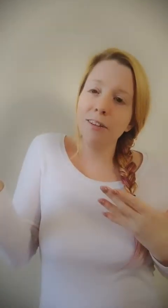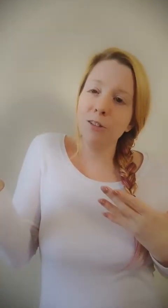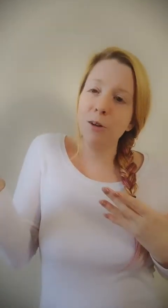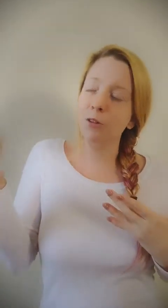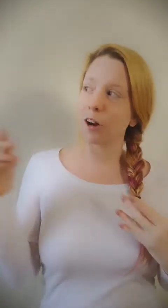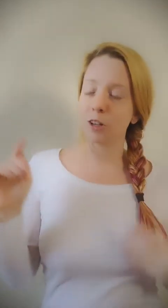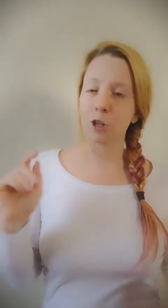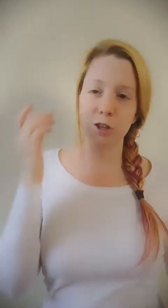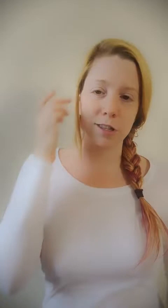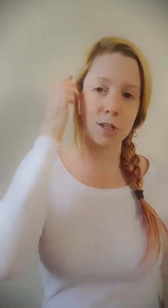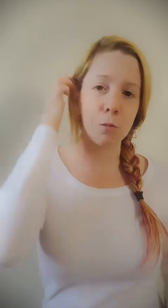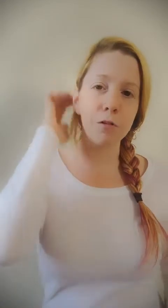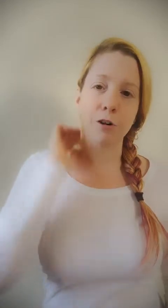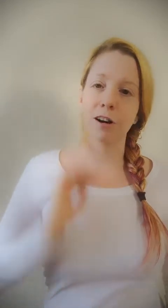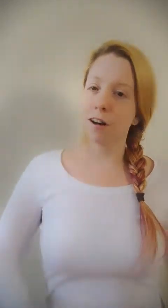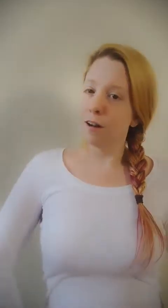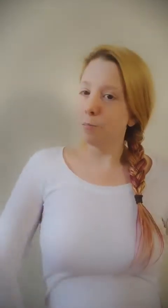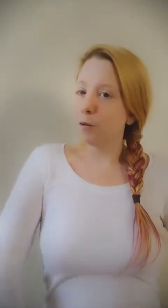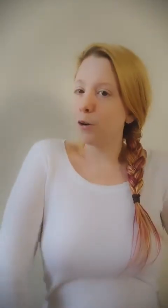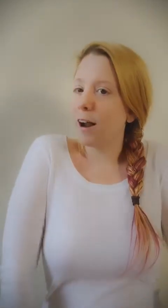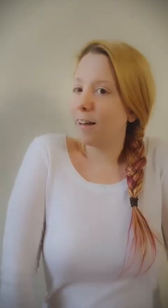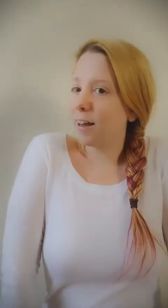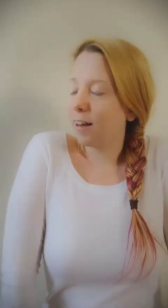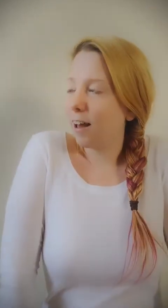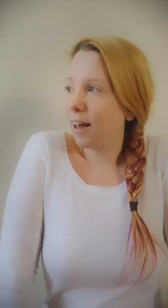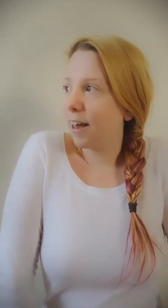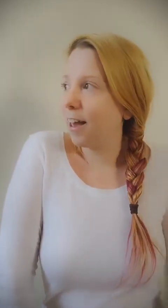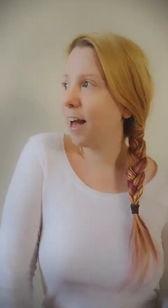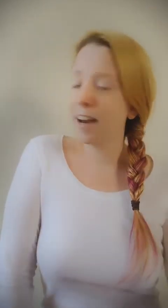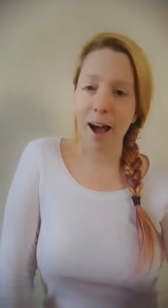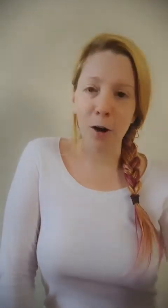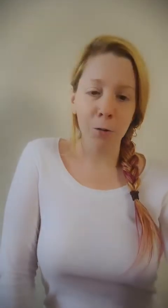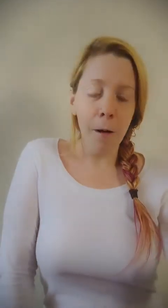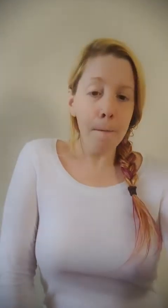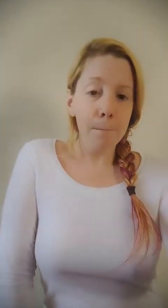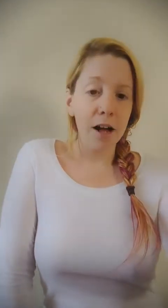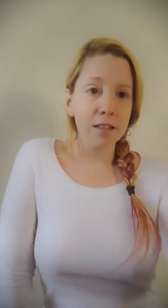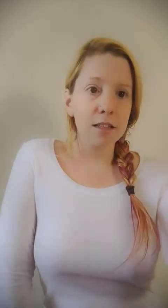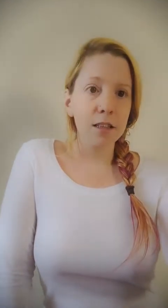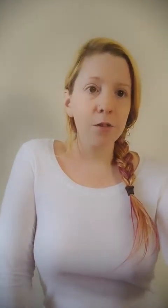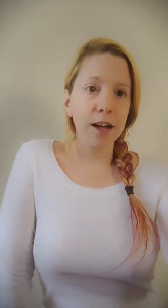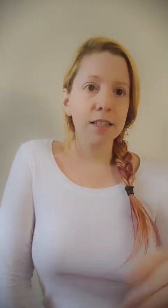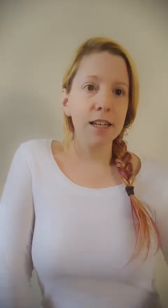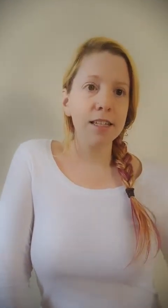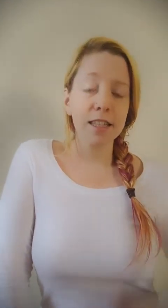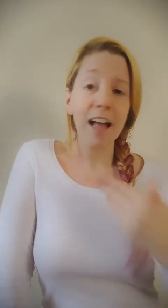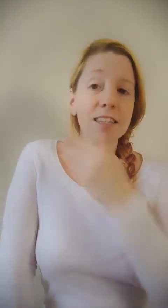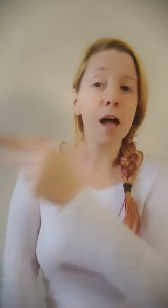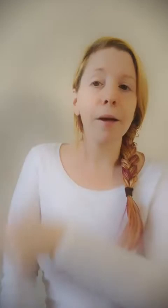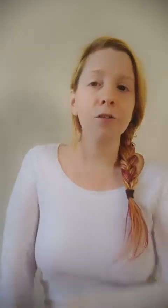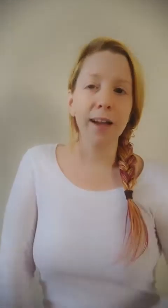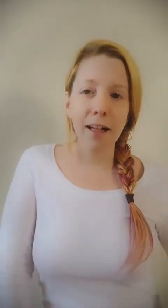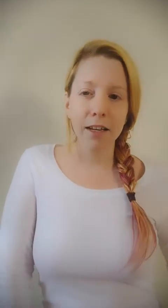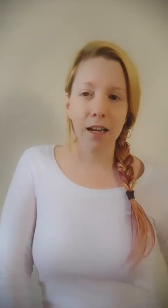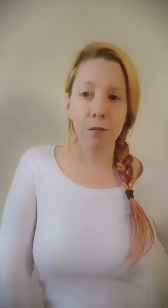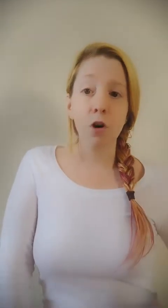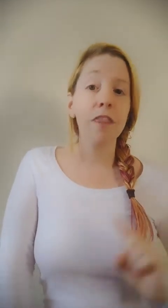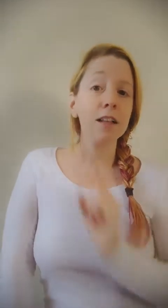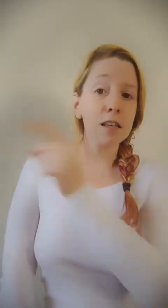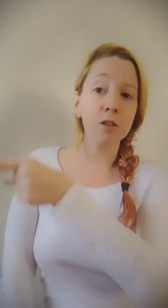little snow on the ground. I'll show you the snow before I head out, but the fact is, that's not my reality anymore, and that's not